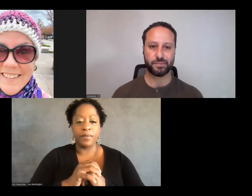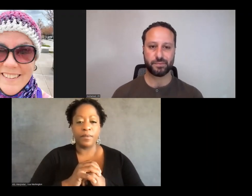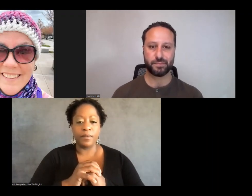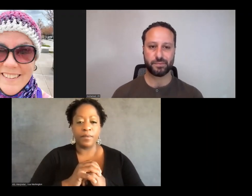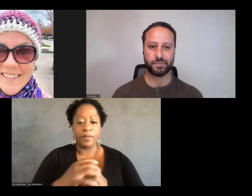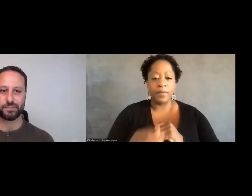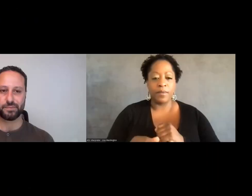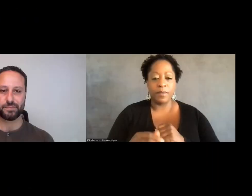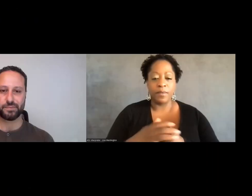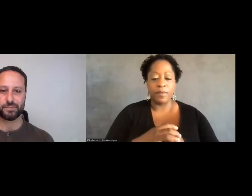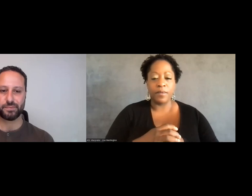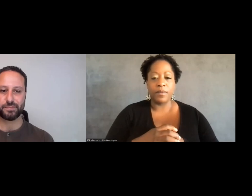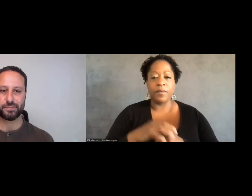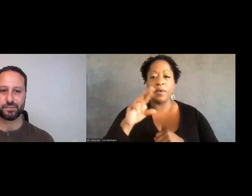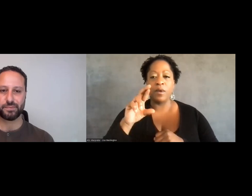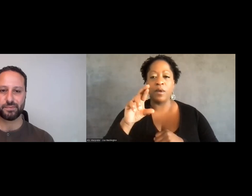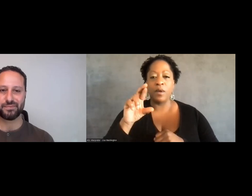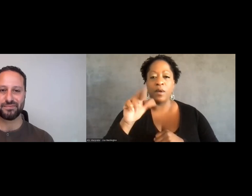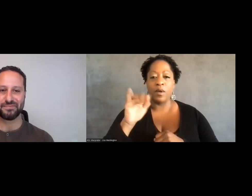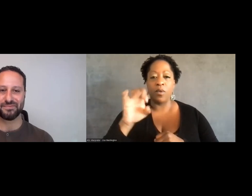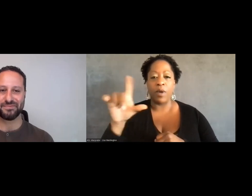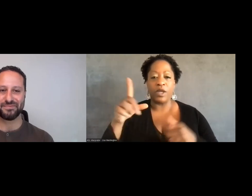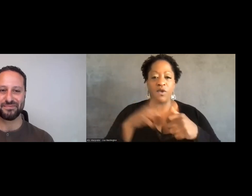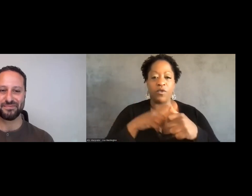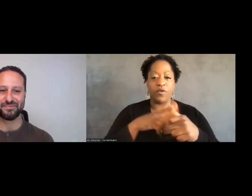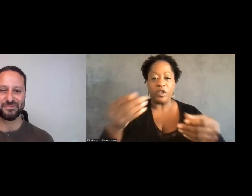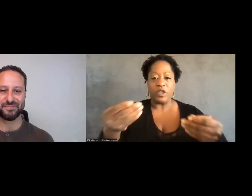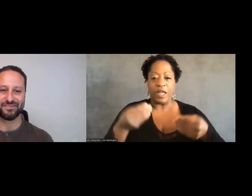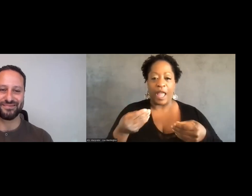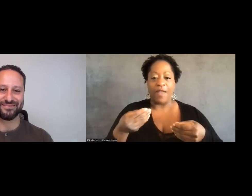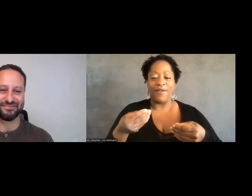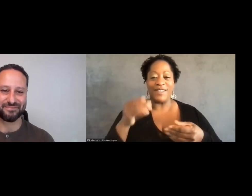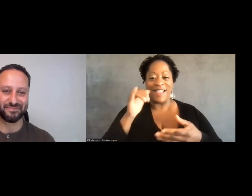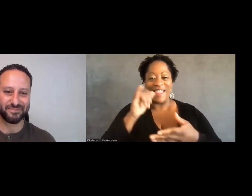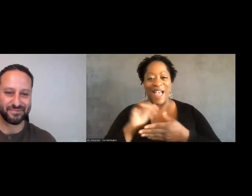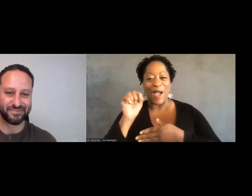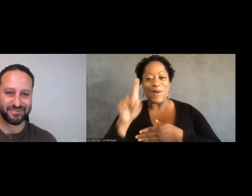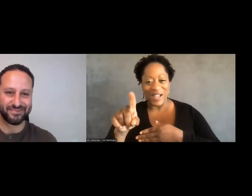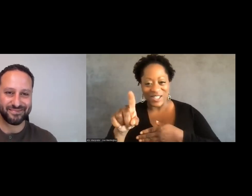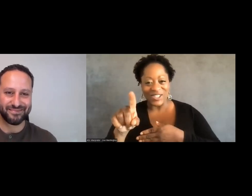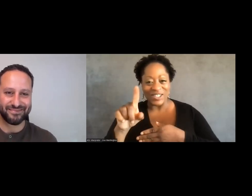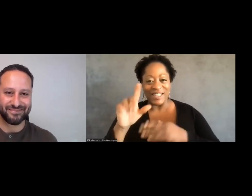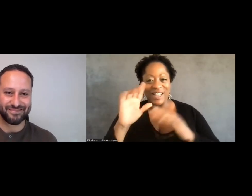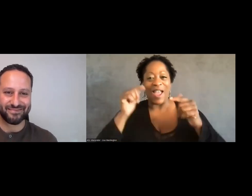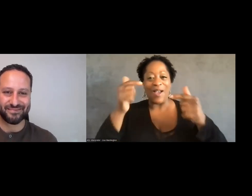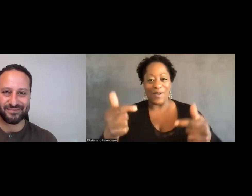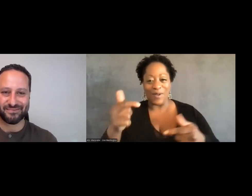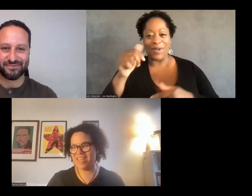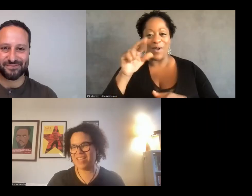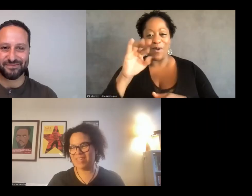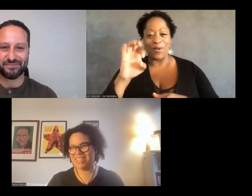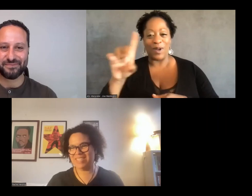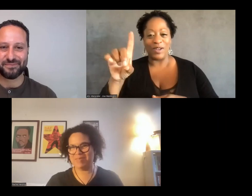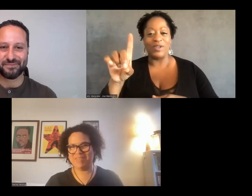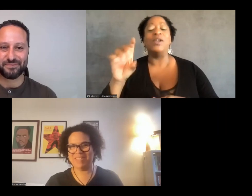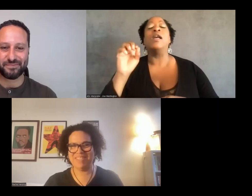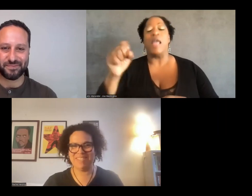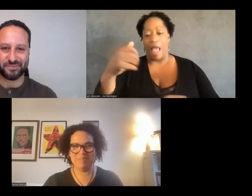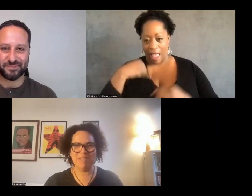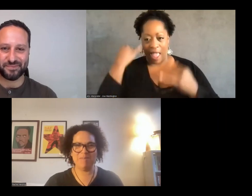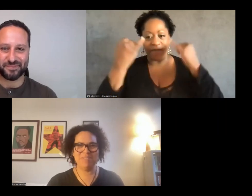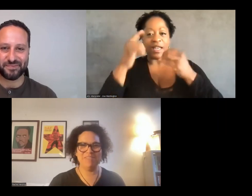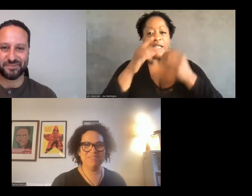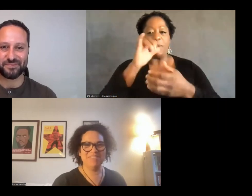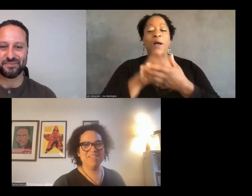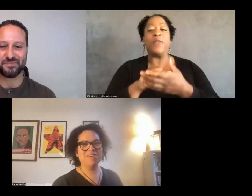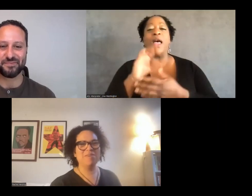I think Rachel should go first since she gave us that question. All right. I, I have ideas about this